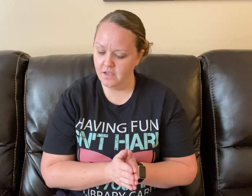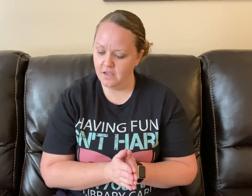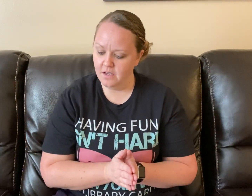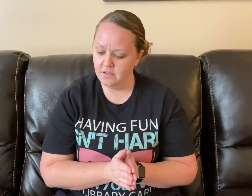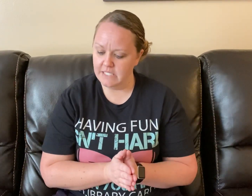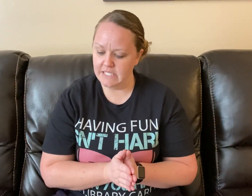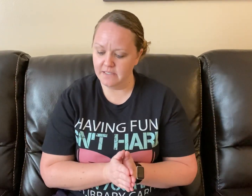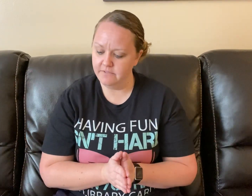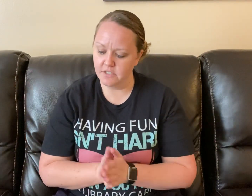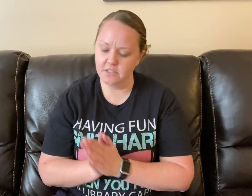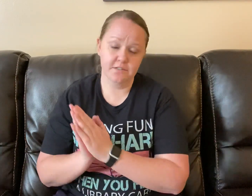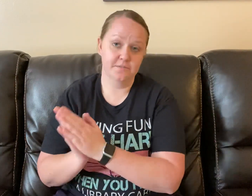Deliver.